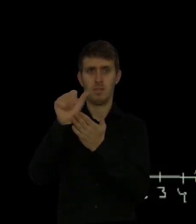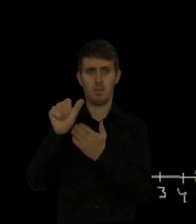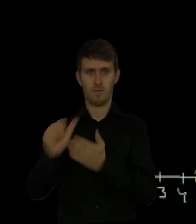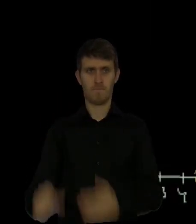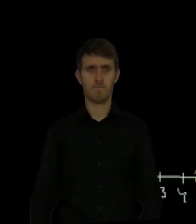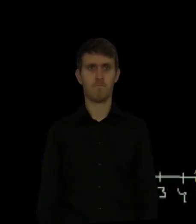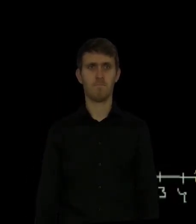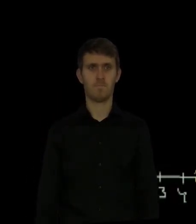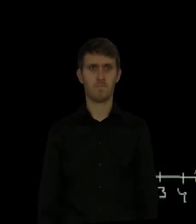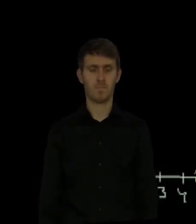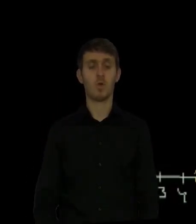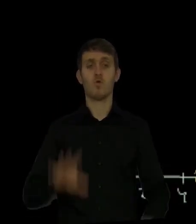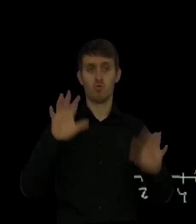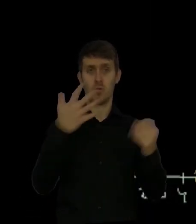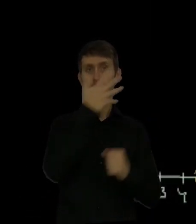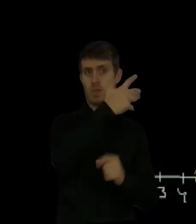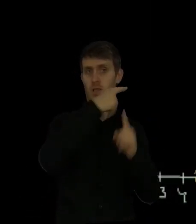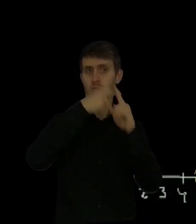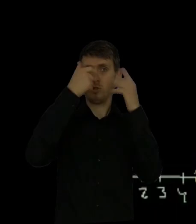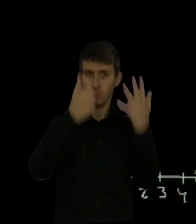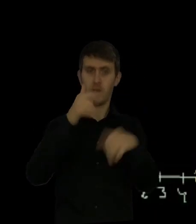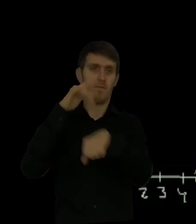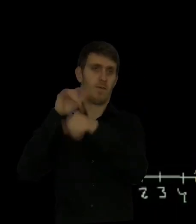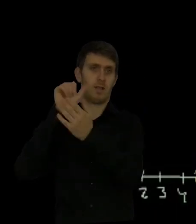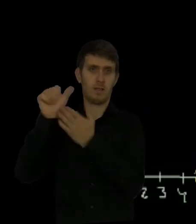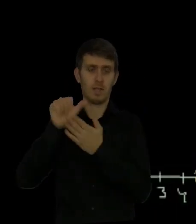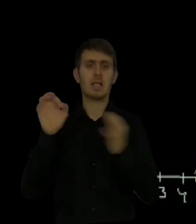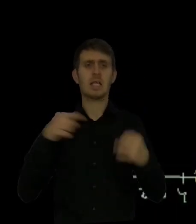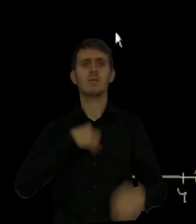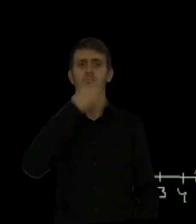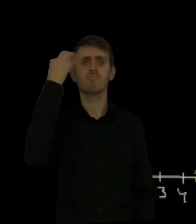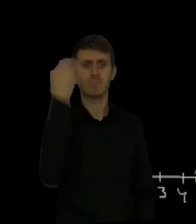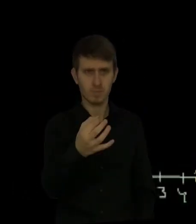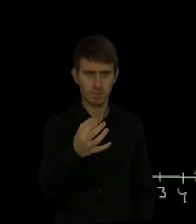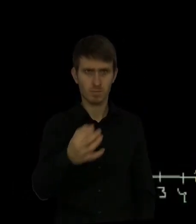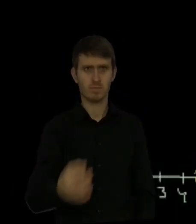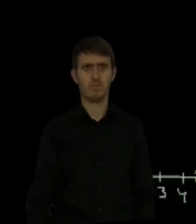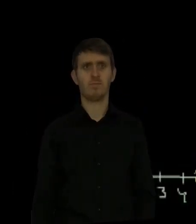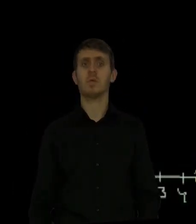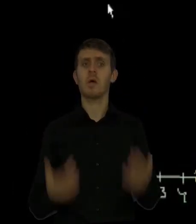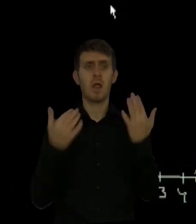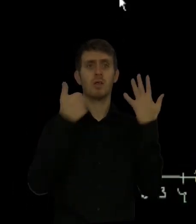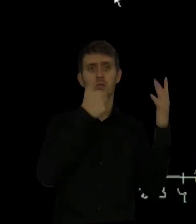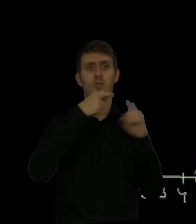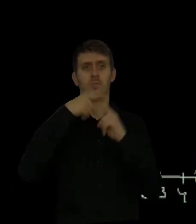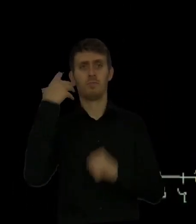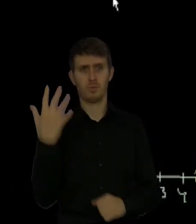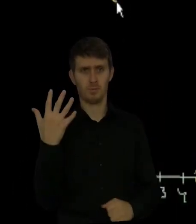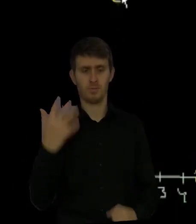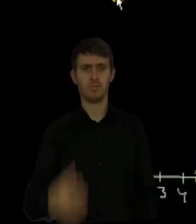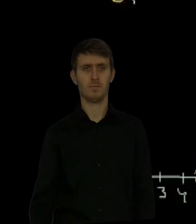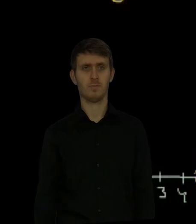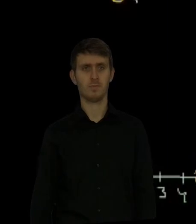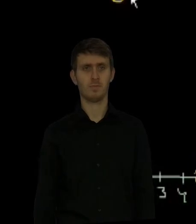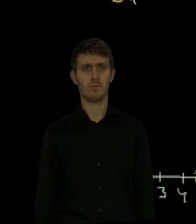We're at 11. So 5 plus 6 is equal to 11. Now I'm going to ask you a question. What is 6